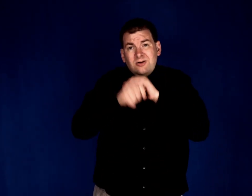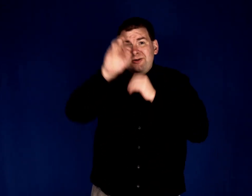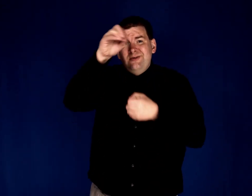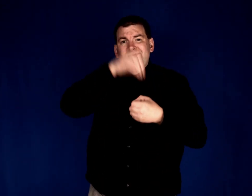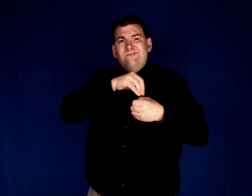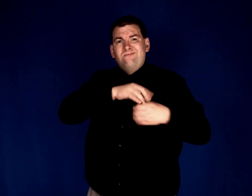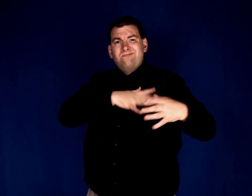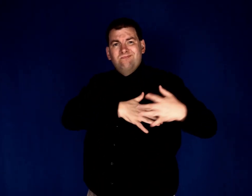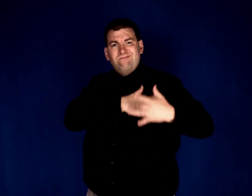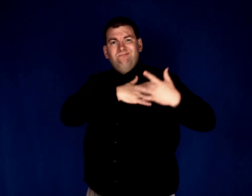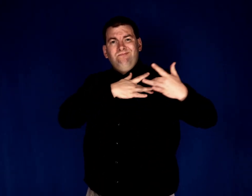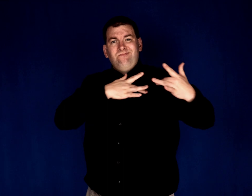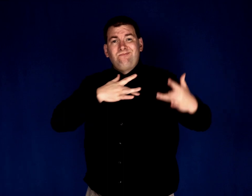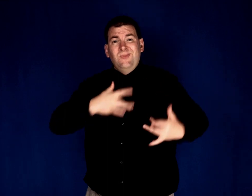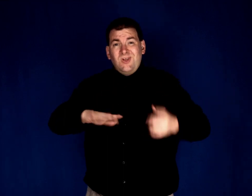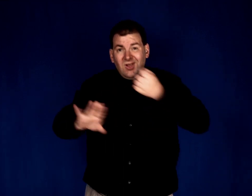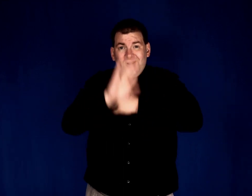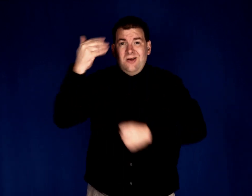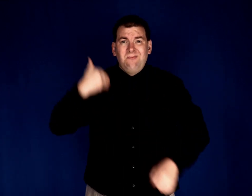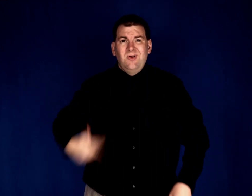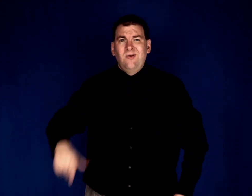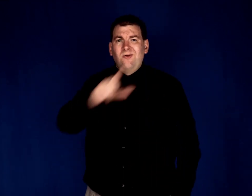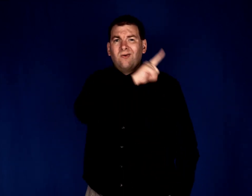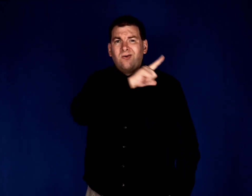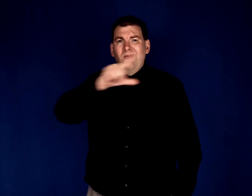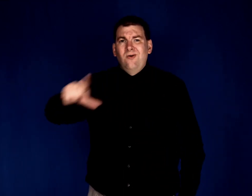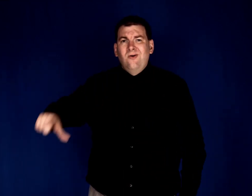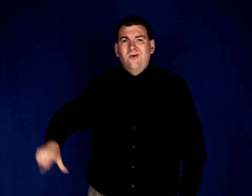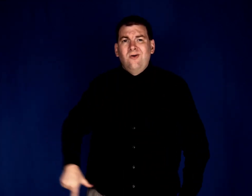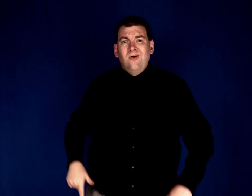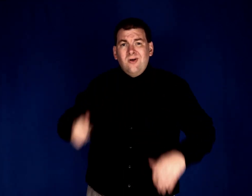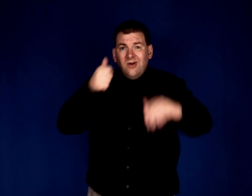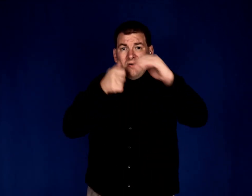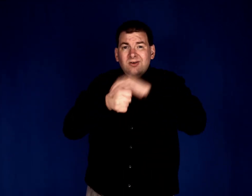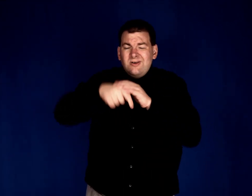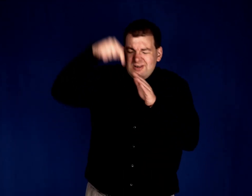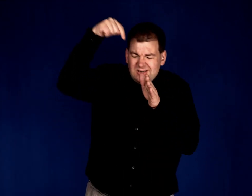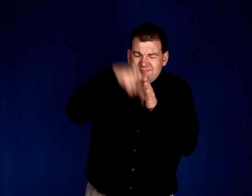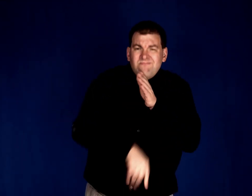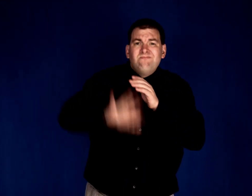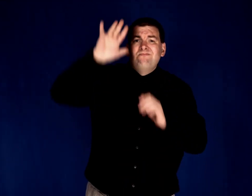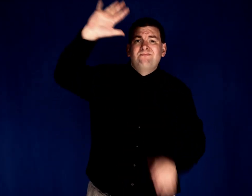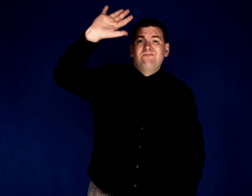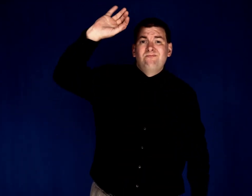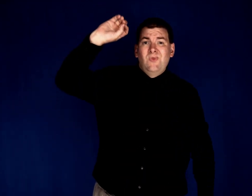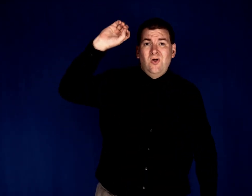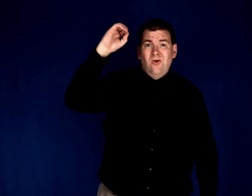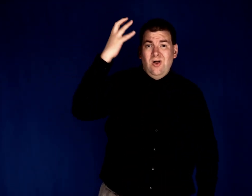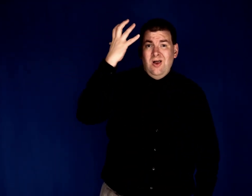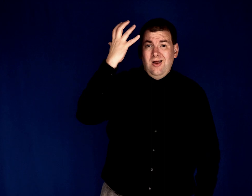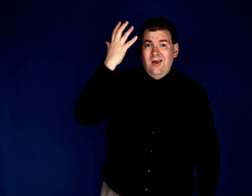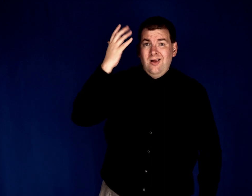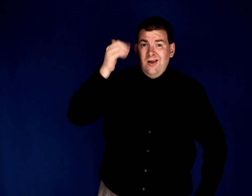of your room. Shelter me, Lord. Hide me deep inside of your grave. Shelter me,